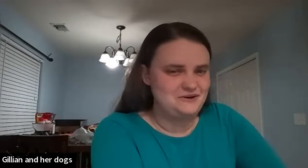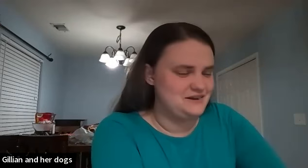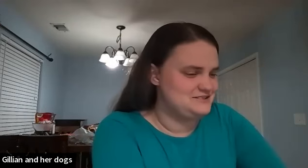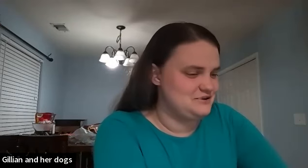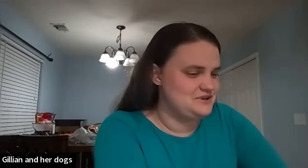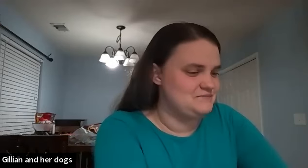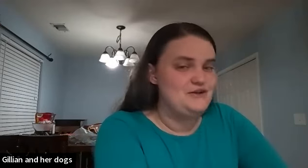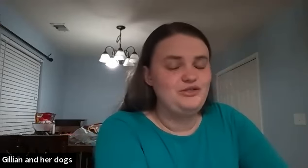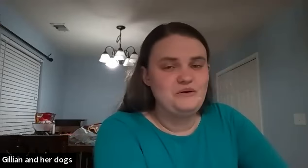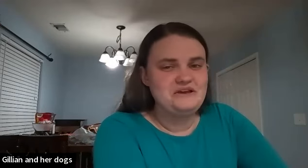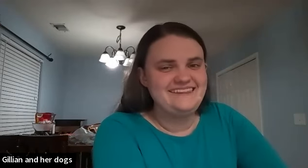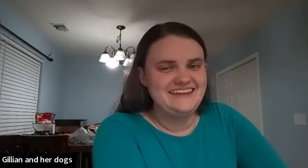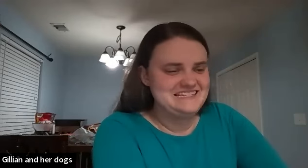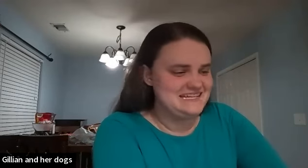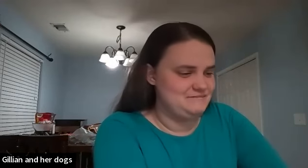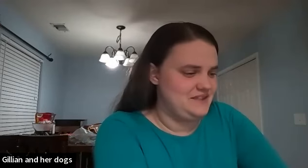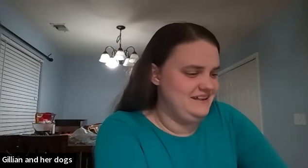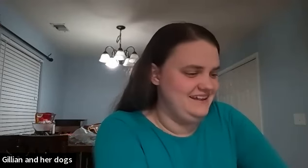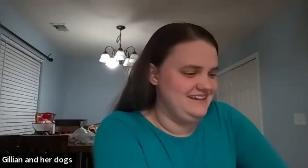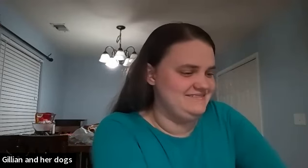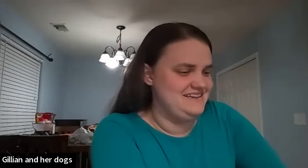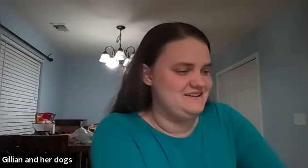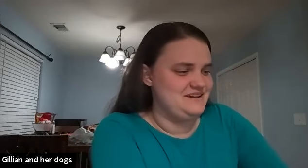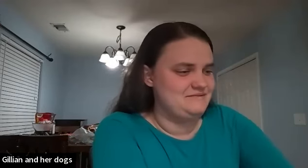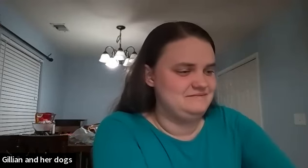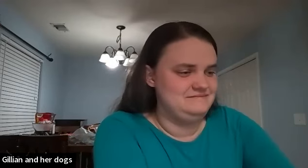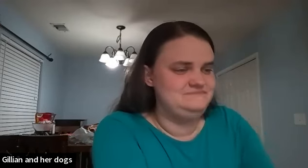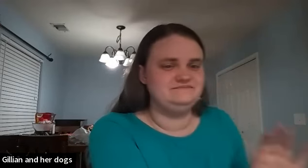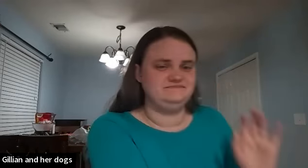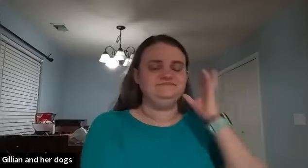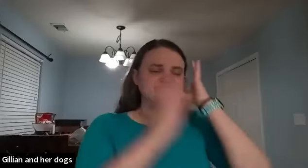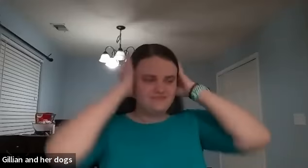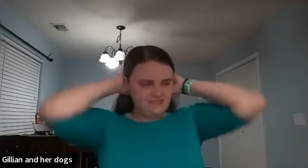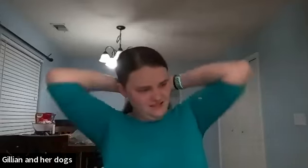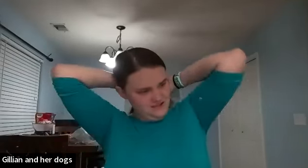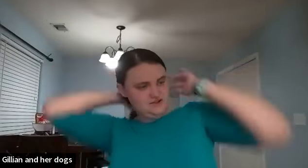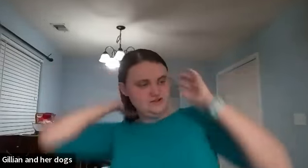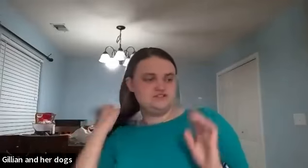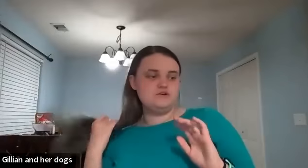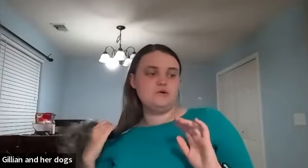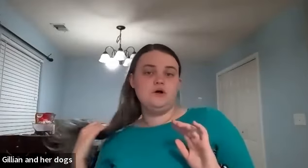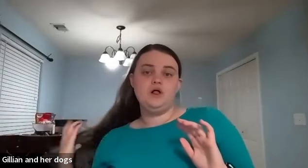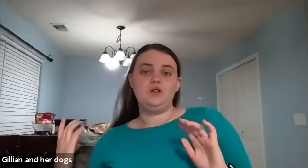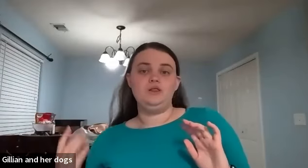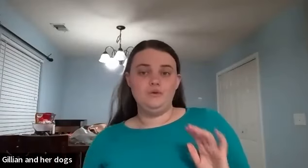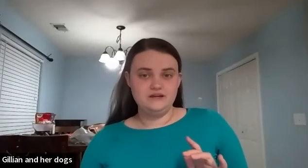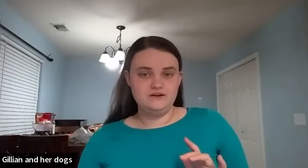of what else could go with there loyal and lazy there we go so loyal